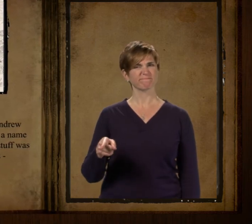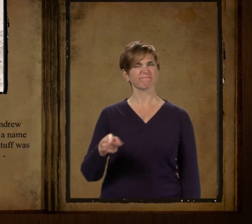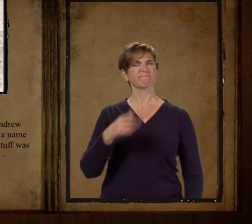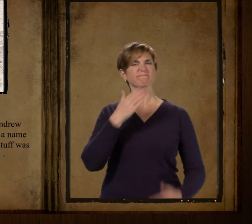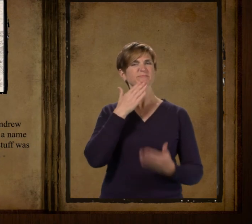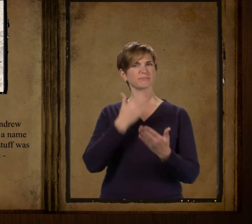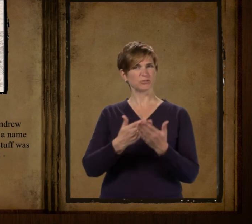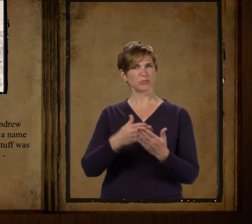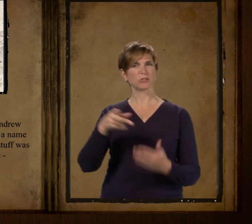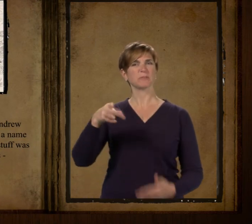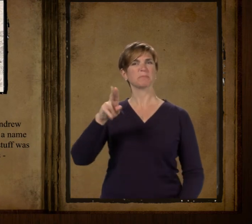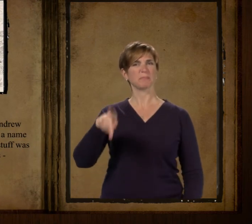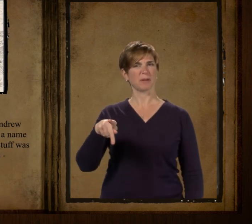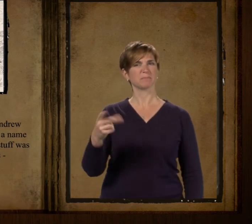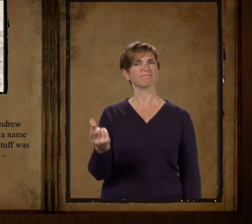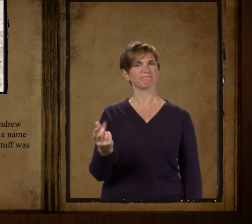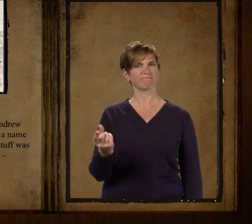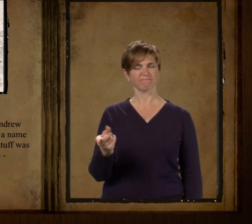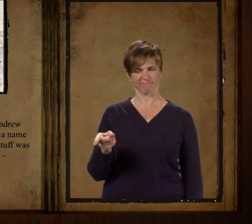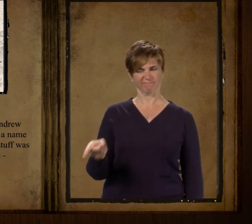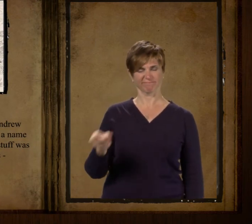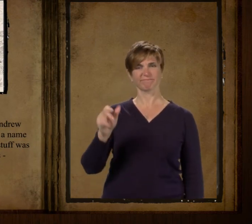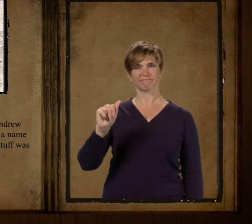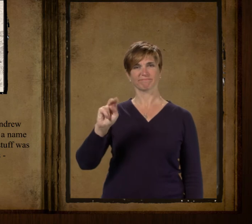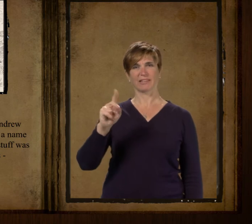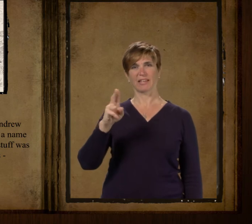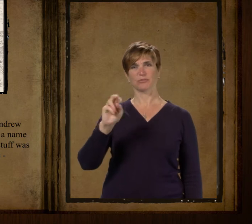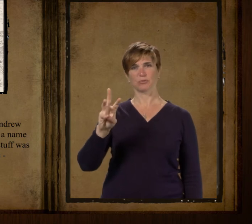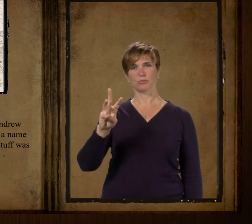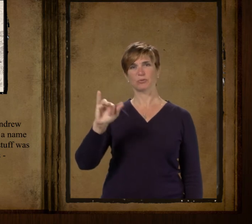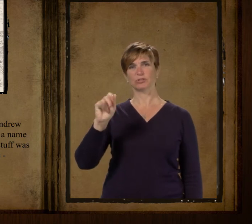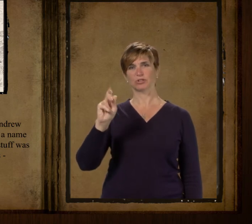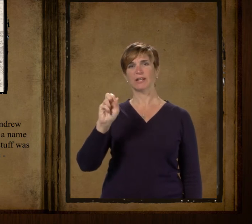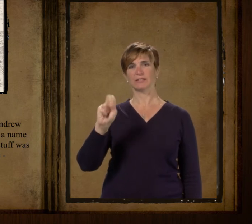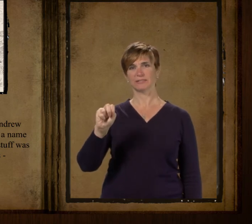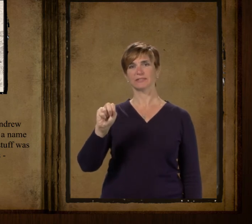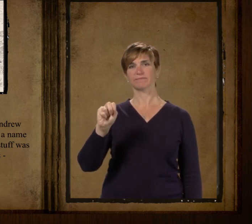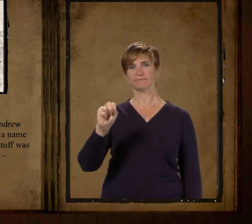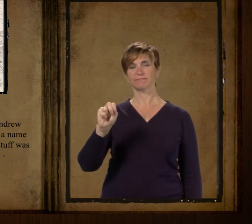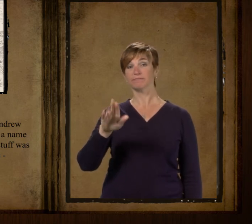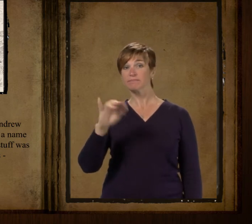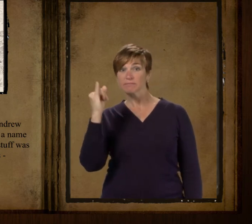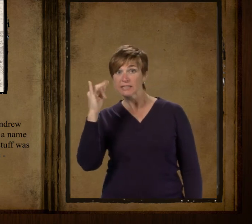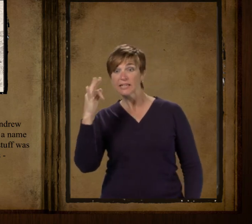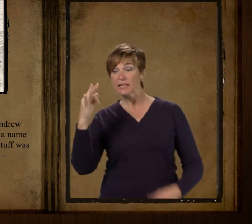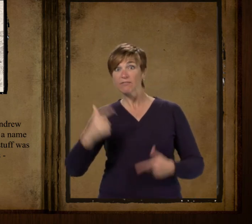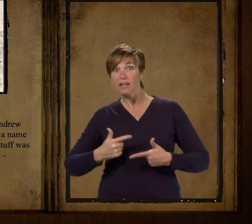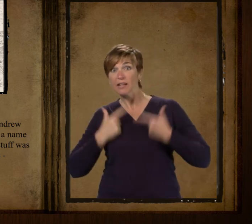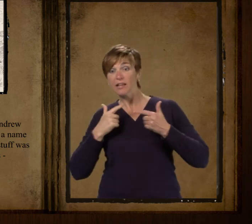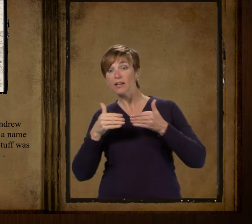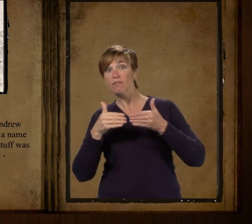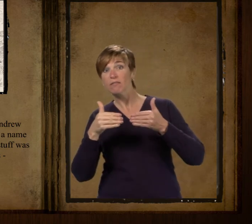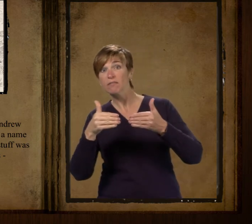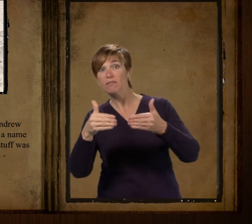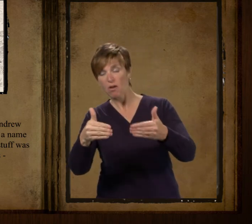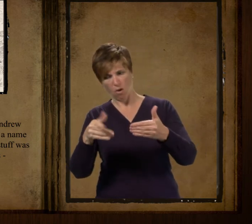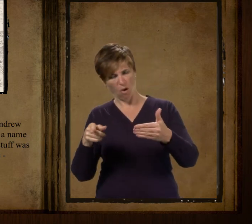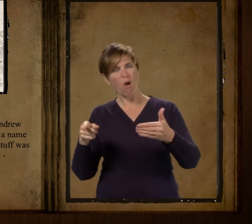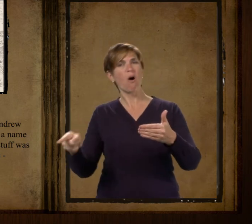it was a good pup was that Andrew Jackson and wouldn't have made a name for his self if he'd